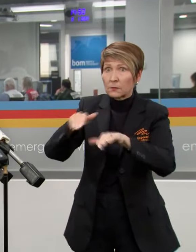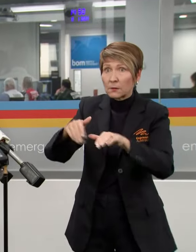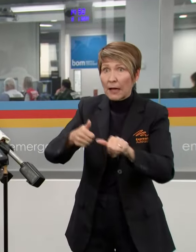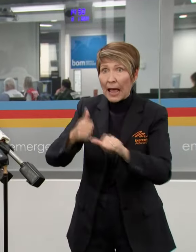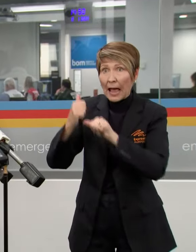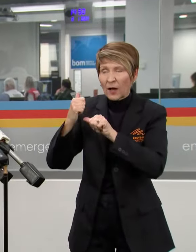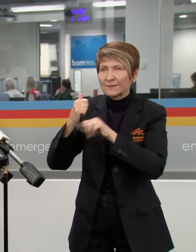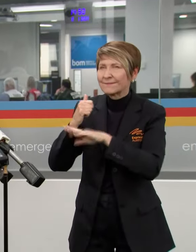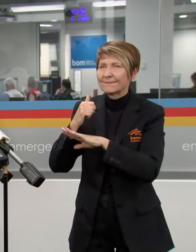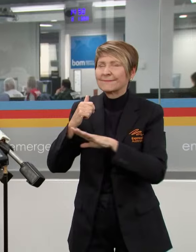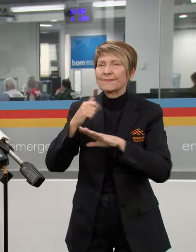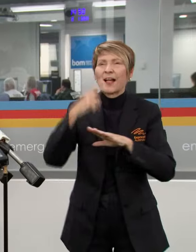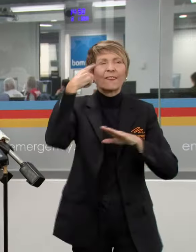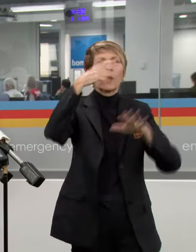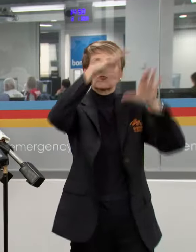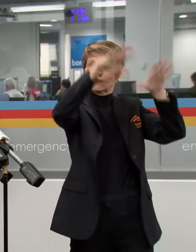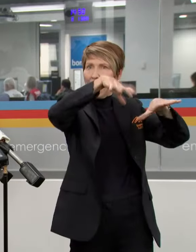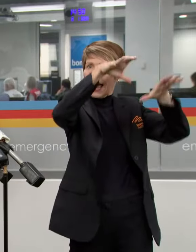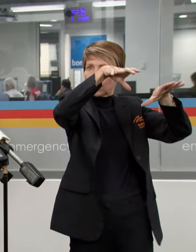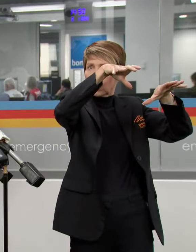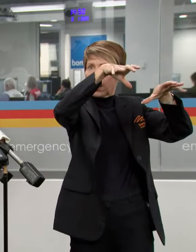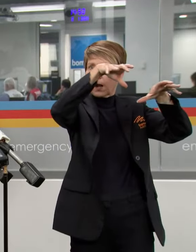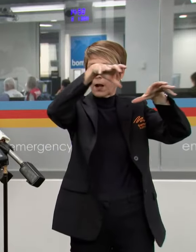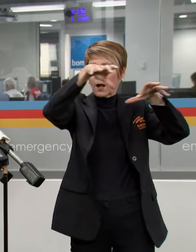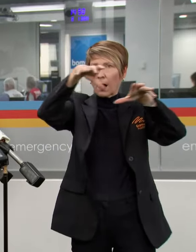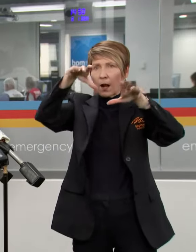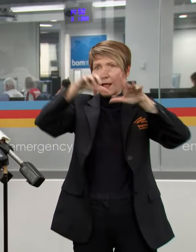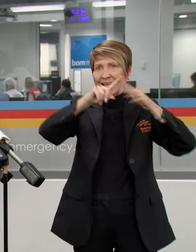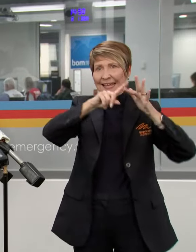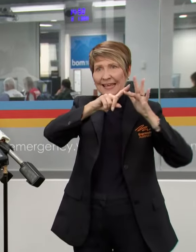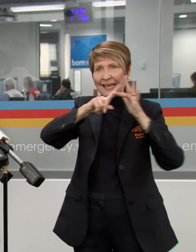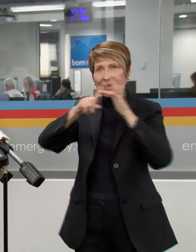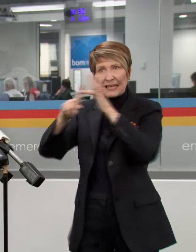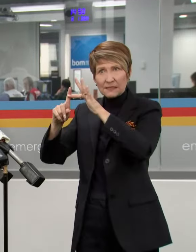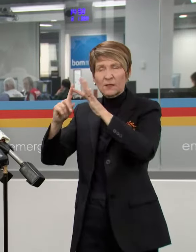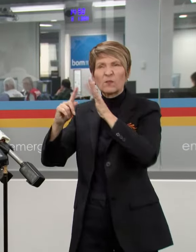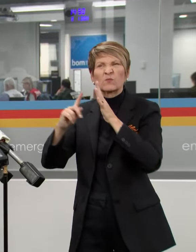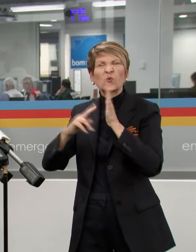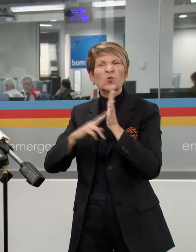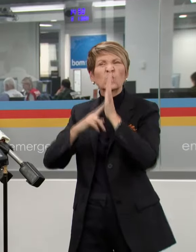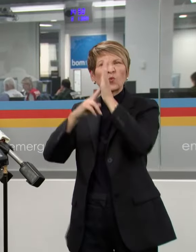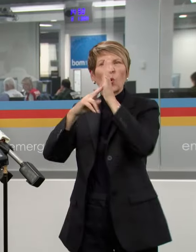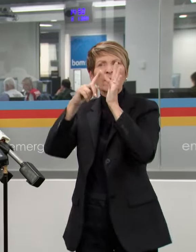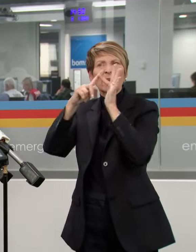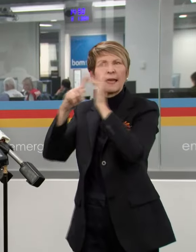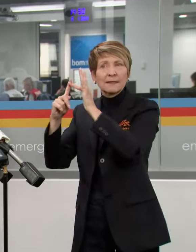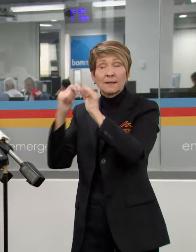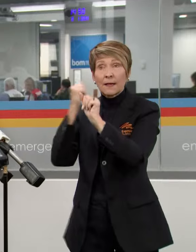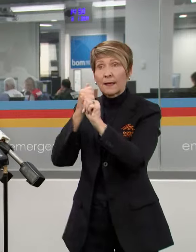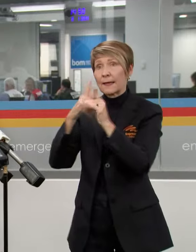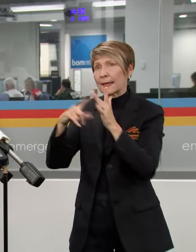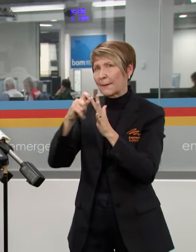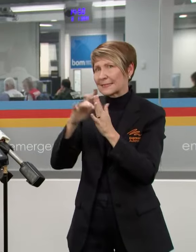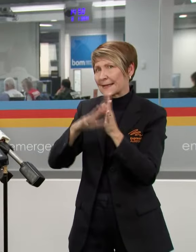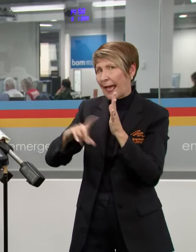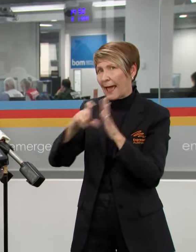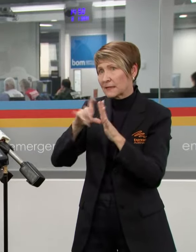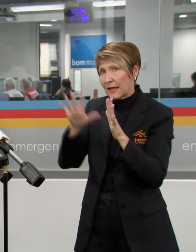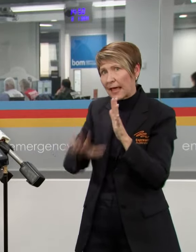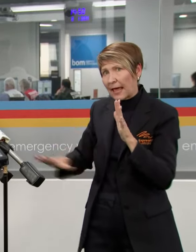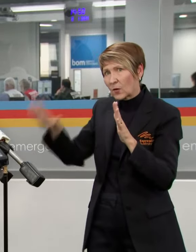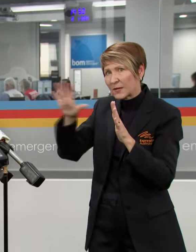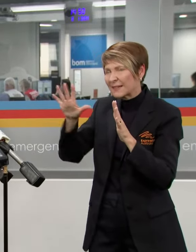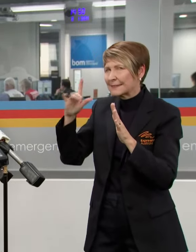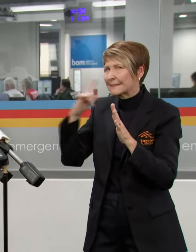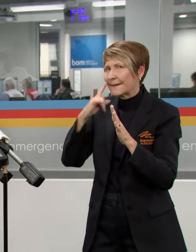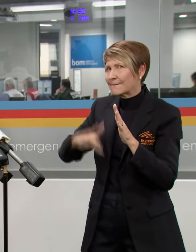continue as it moves east across the State, both at northeast and also eastern Gippsland. They're not forecasting that amount of rain there.